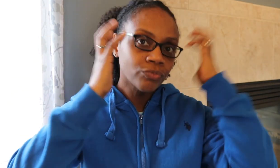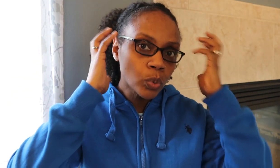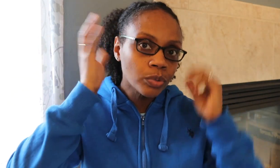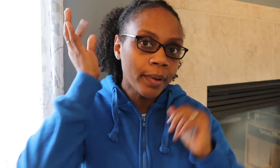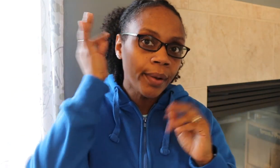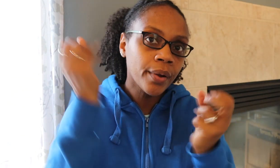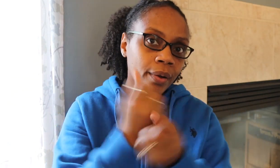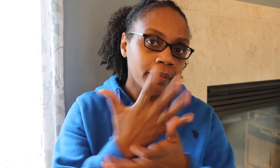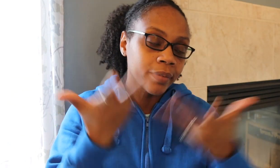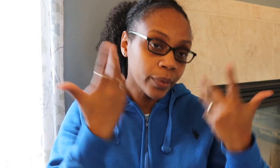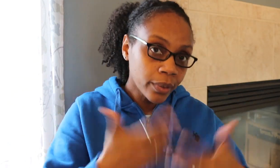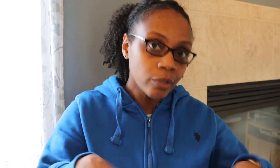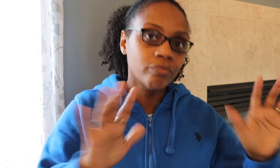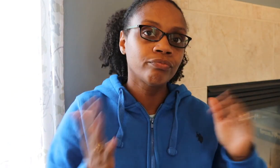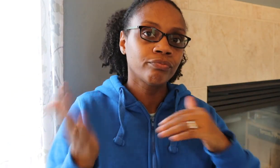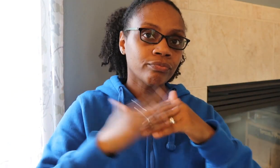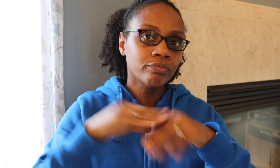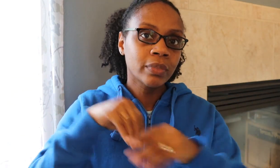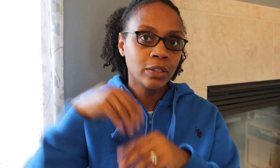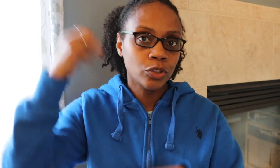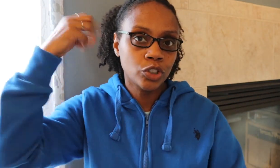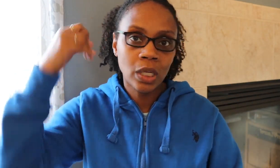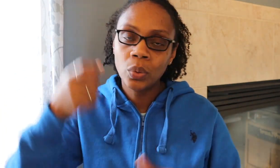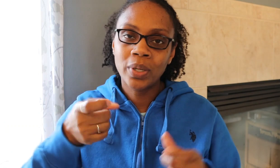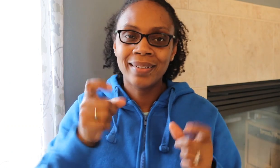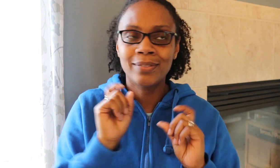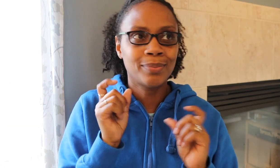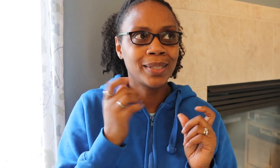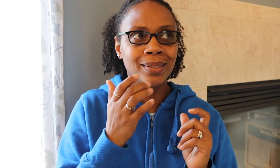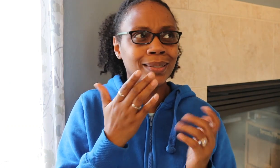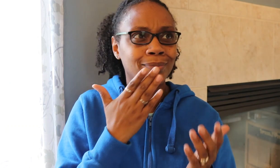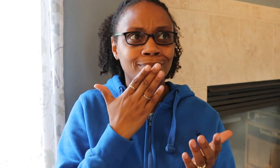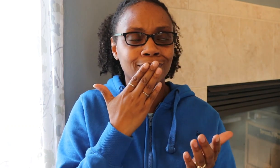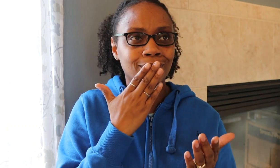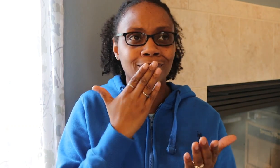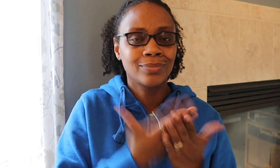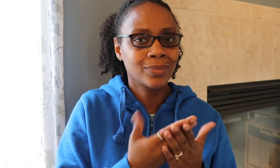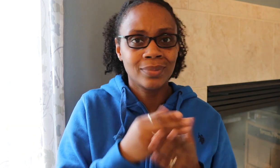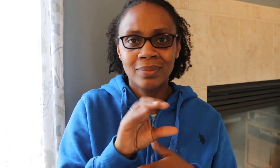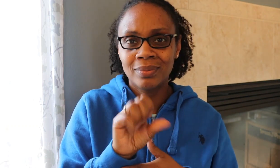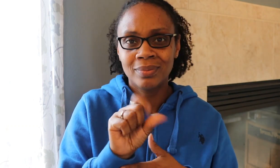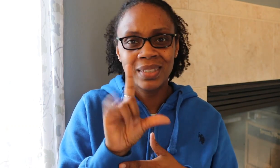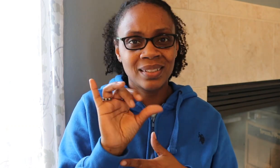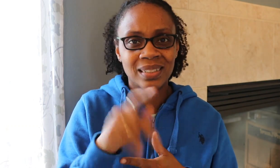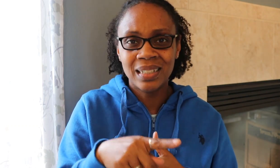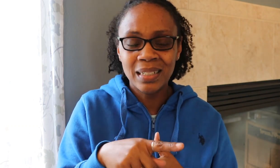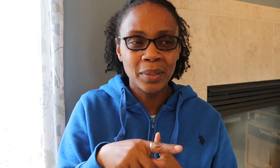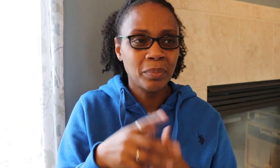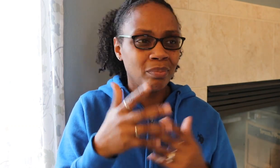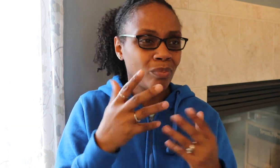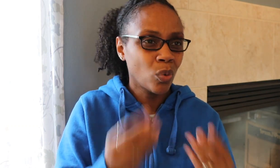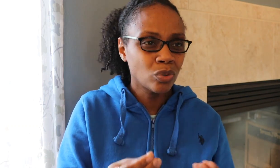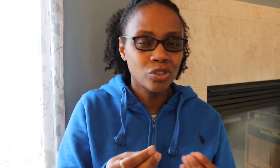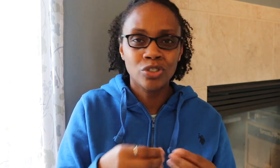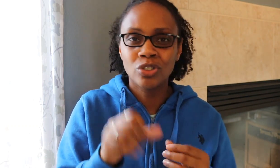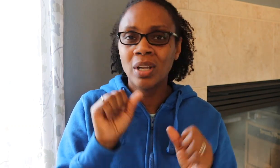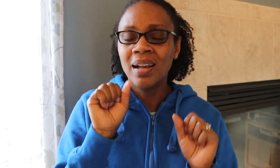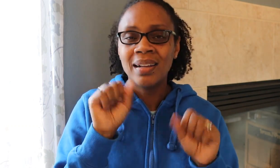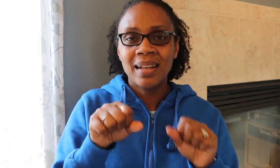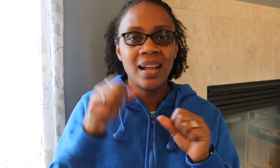So I'll go ahead and like wash my hair and then I'll put on the leave-in and I mean it gives me really good slip. It gives me good